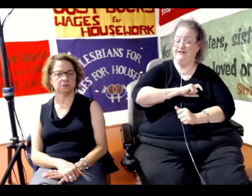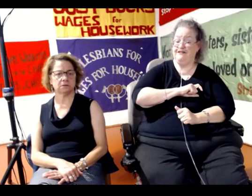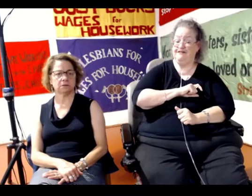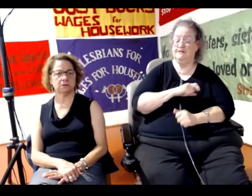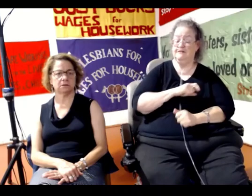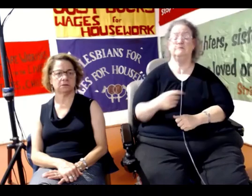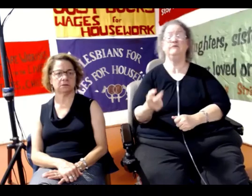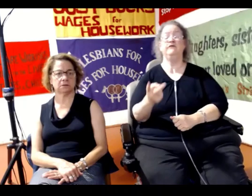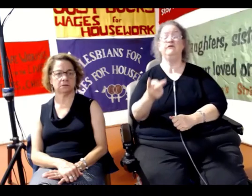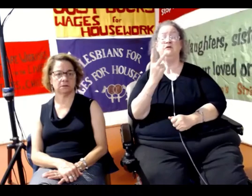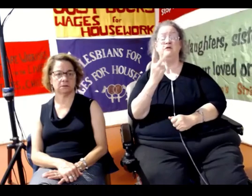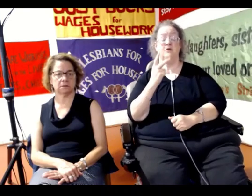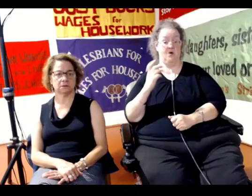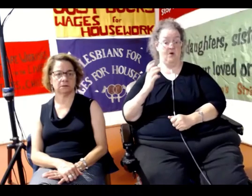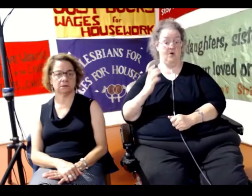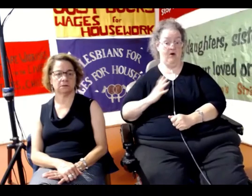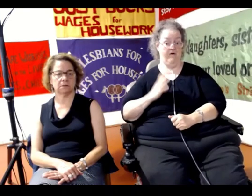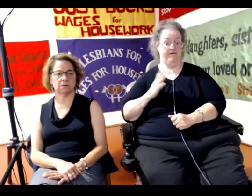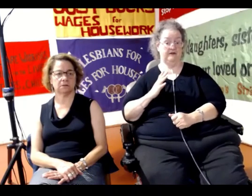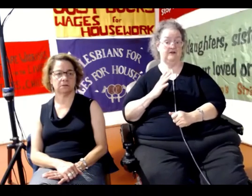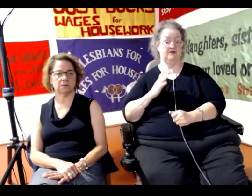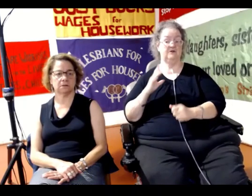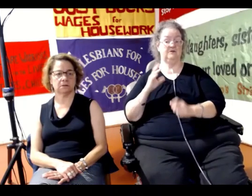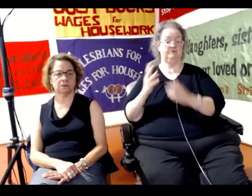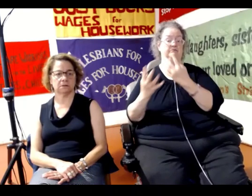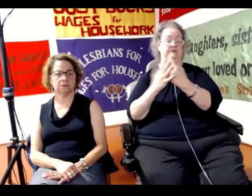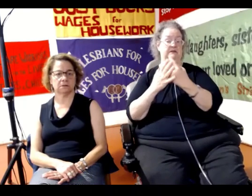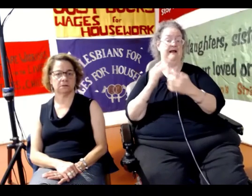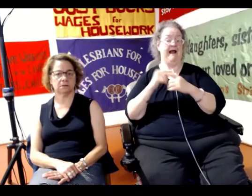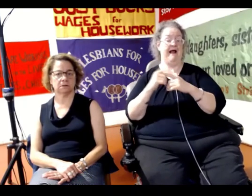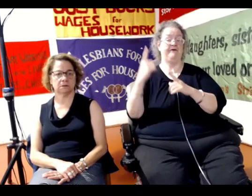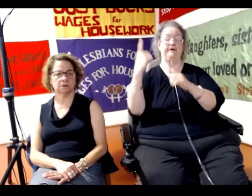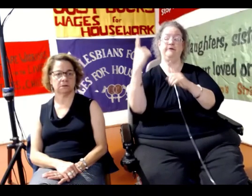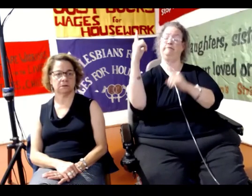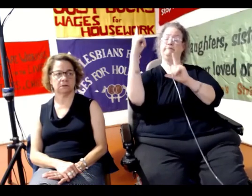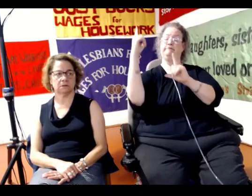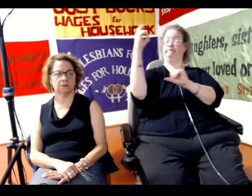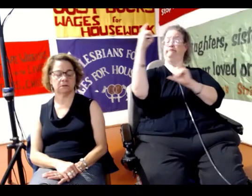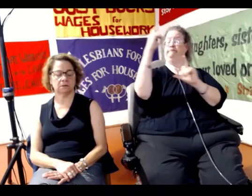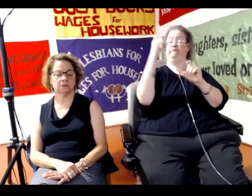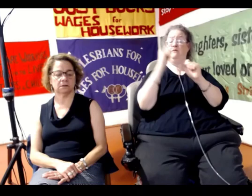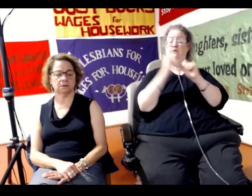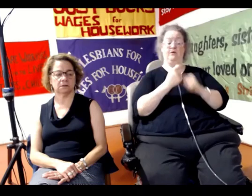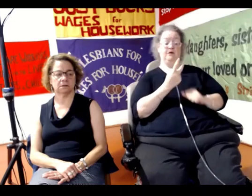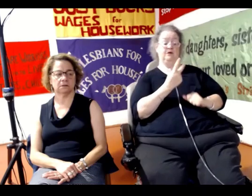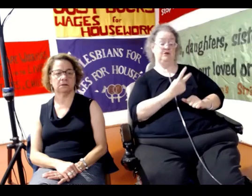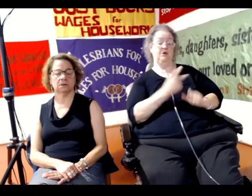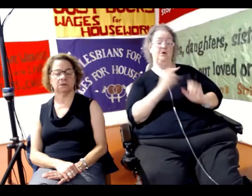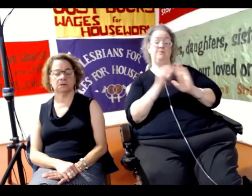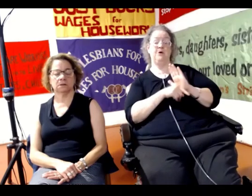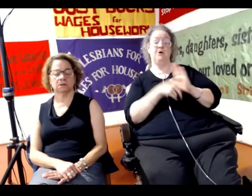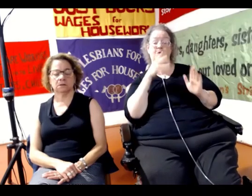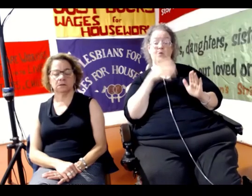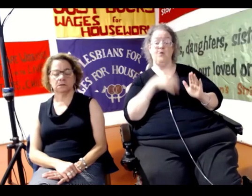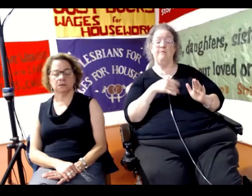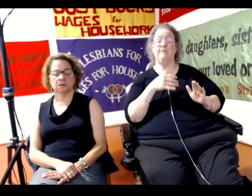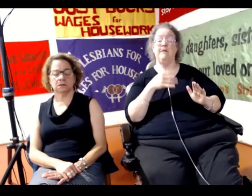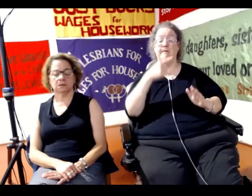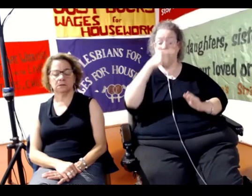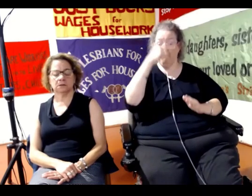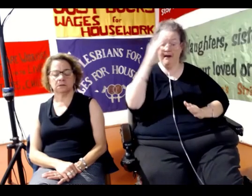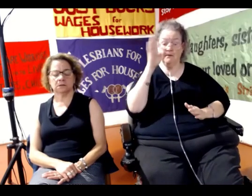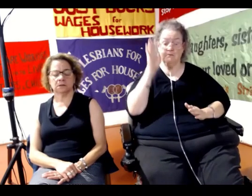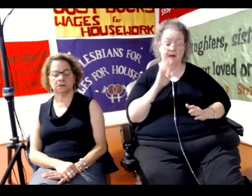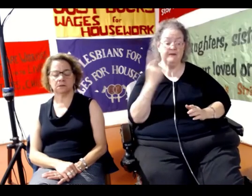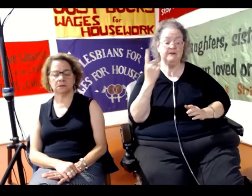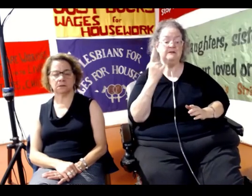were jailed after sharing selfies, which they took with the bodies of two murdered women of color, who were killed by